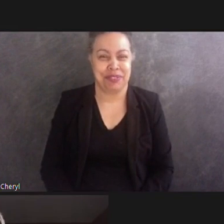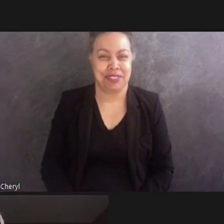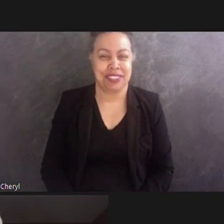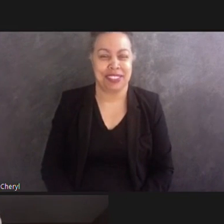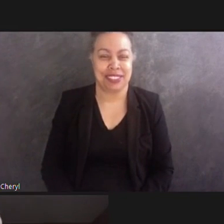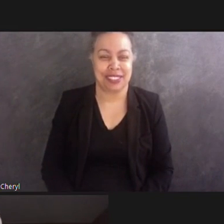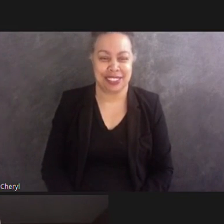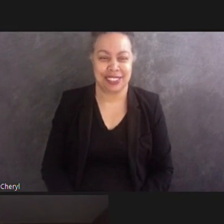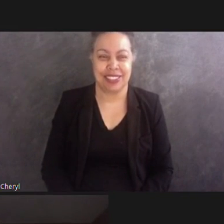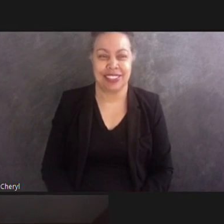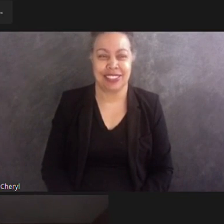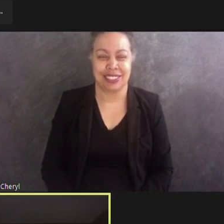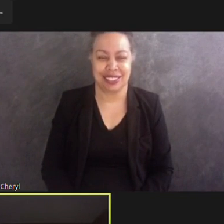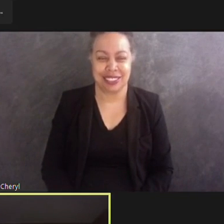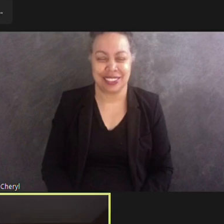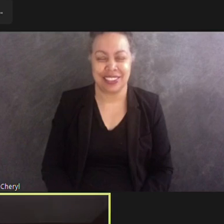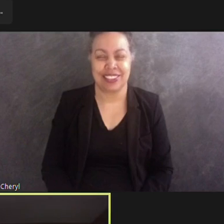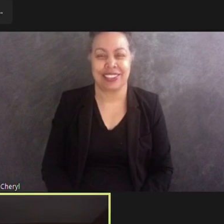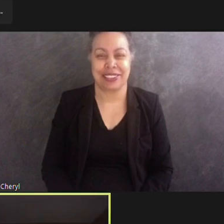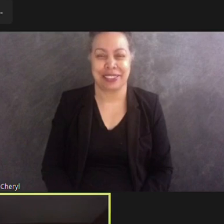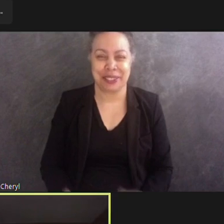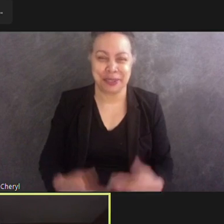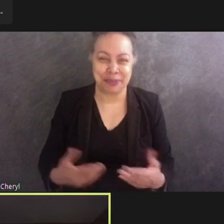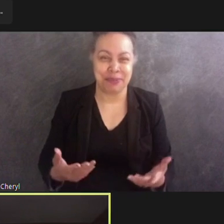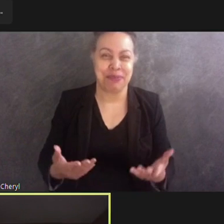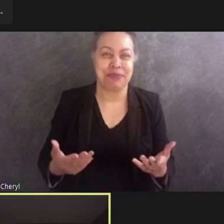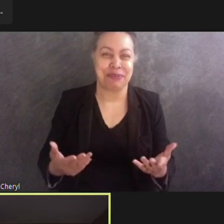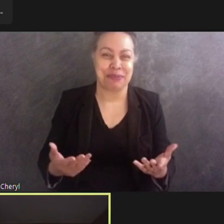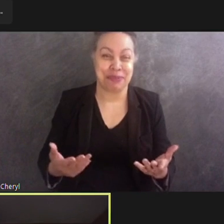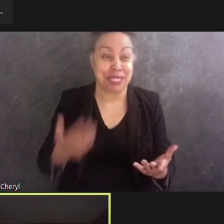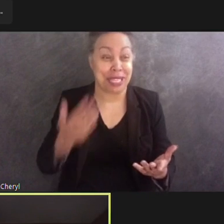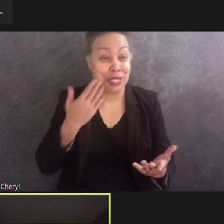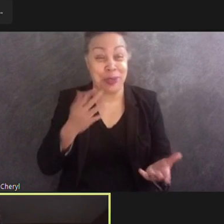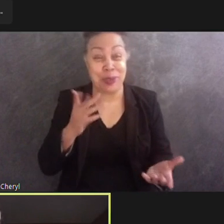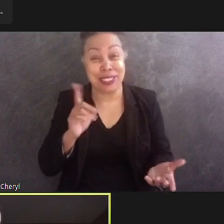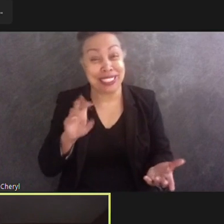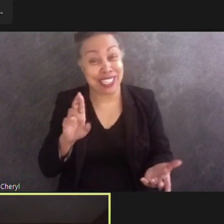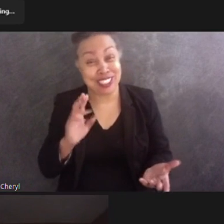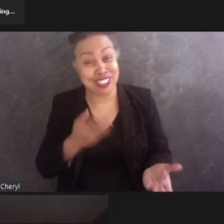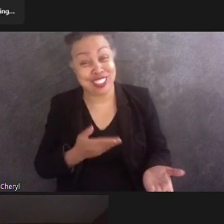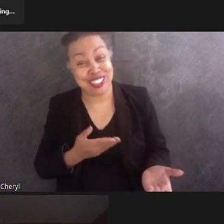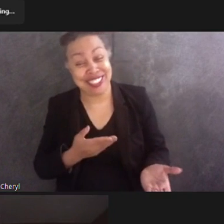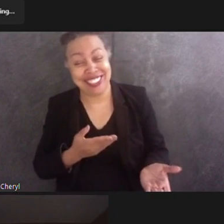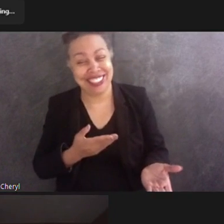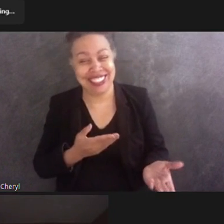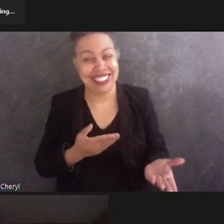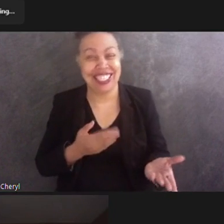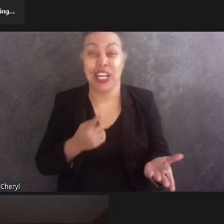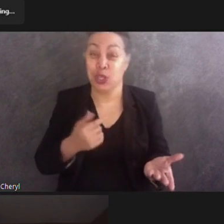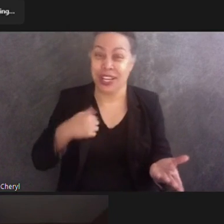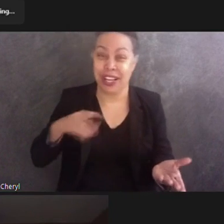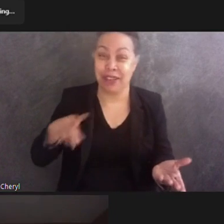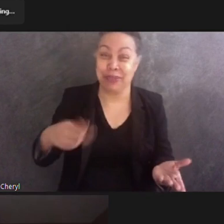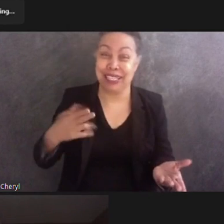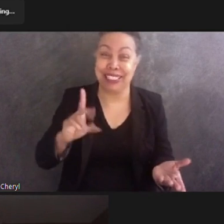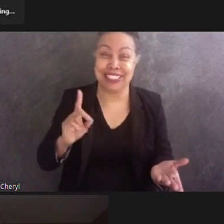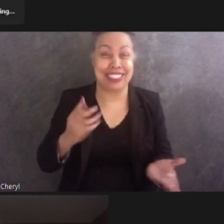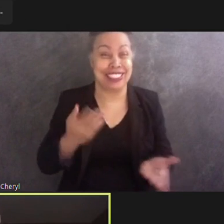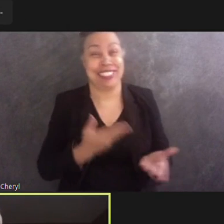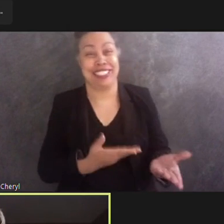Let's see. I don't know. Doctor, you've got the PhD, so maybe you go first?